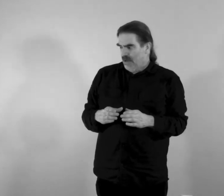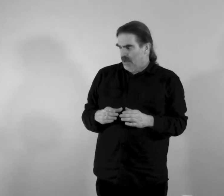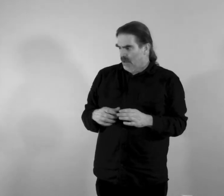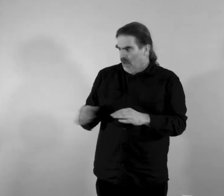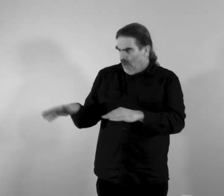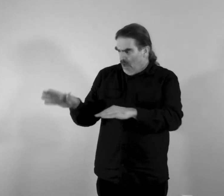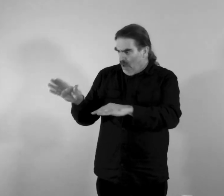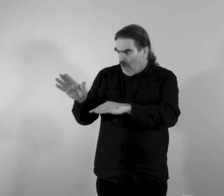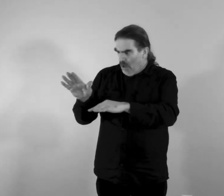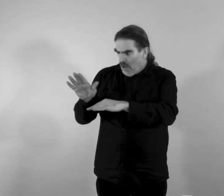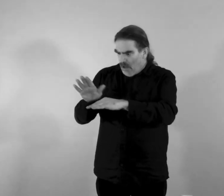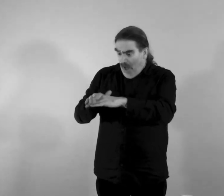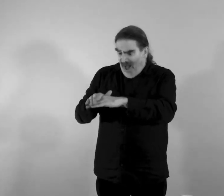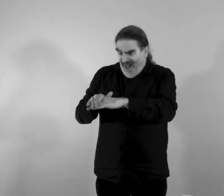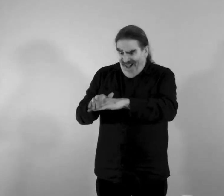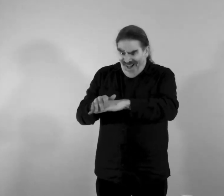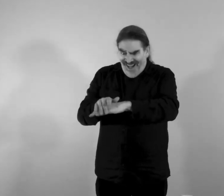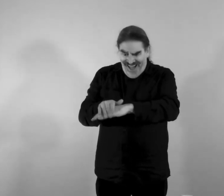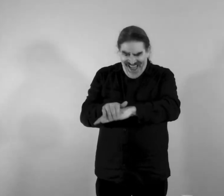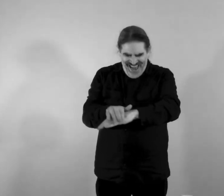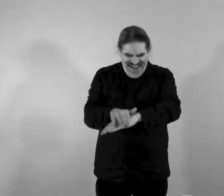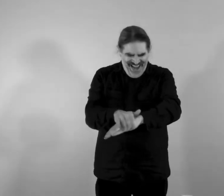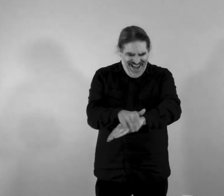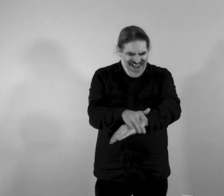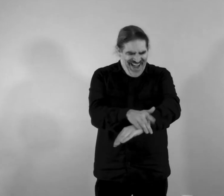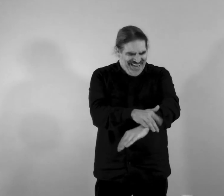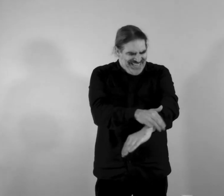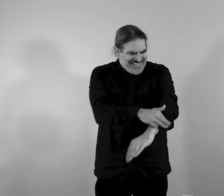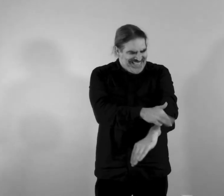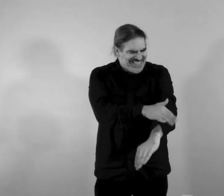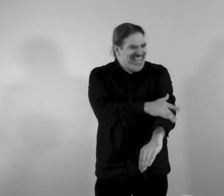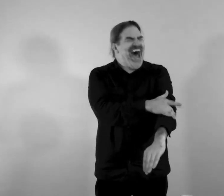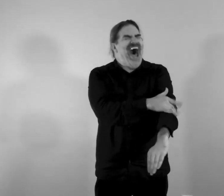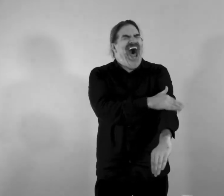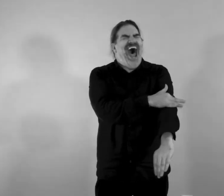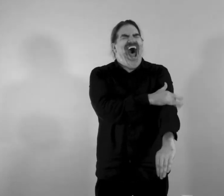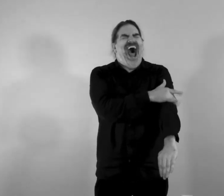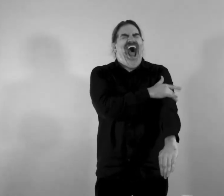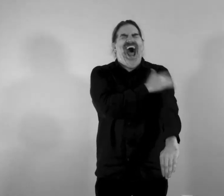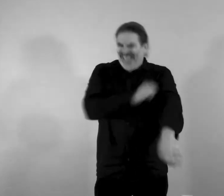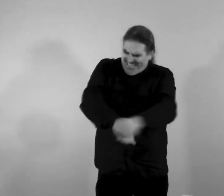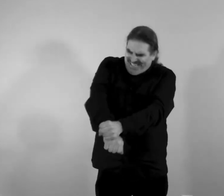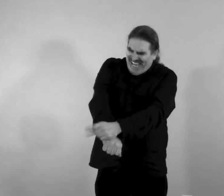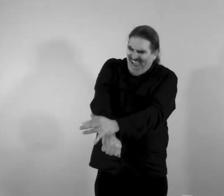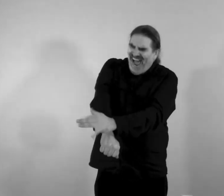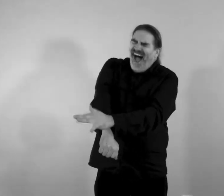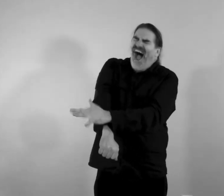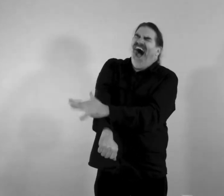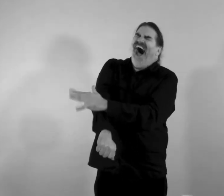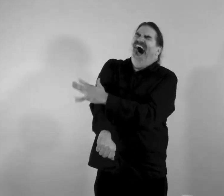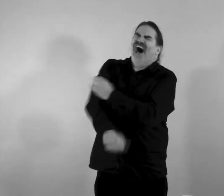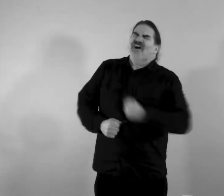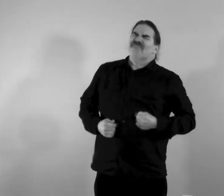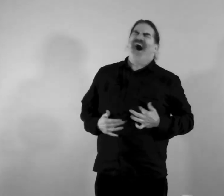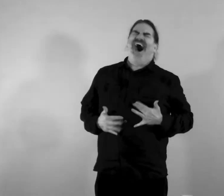her touch courses through, his heart